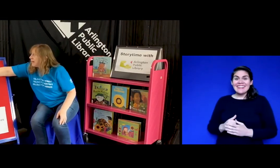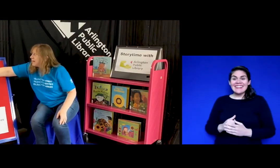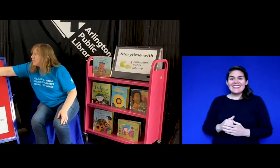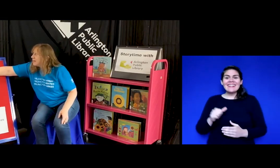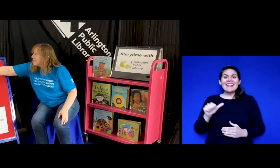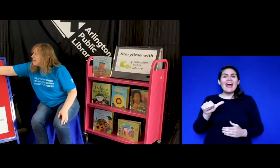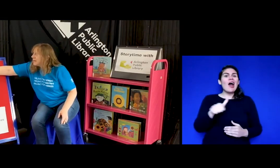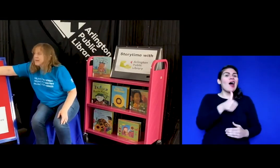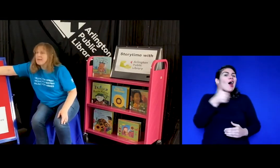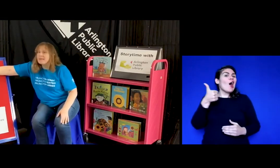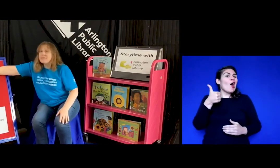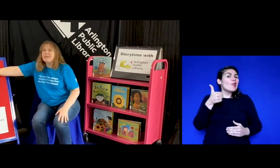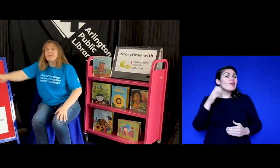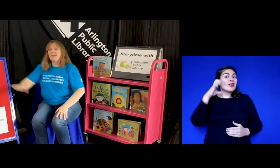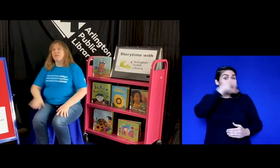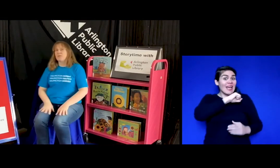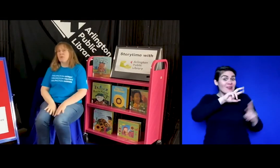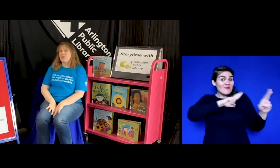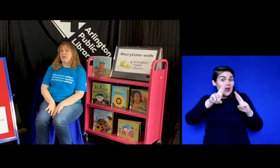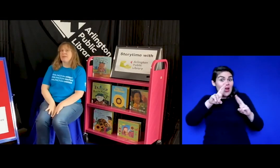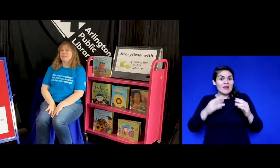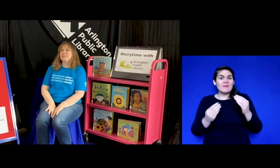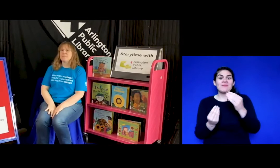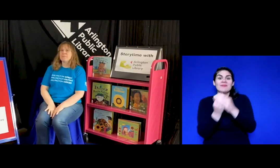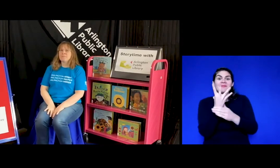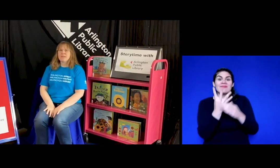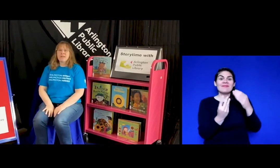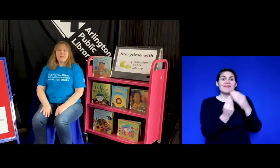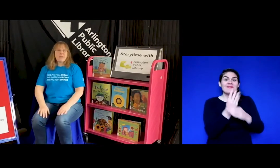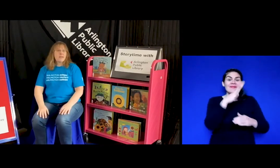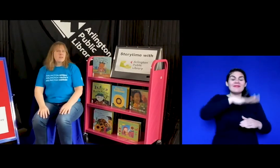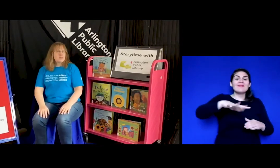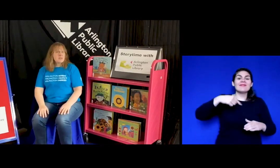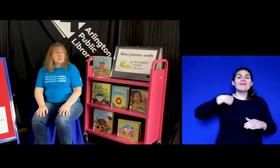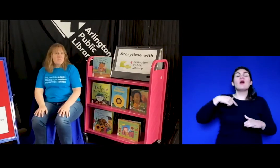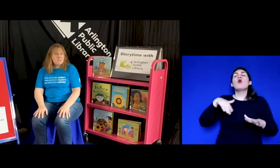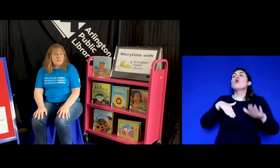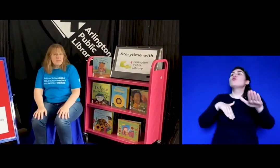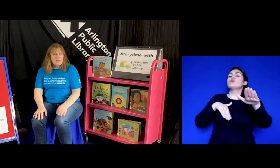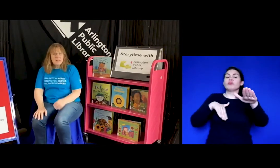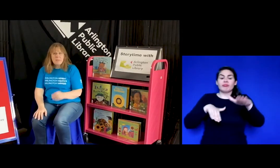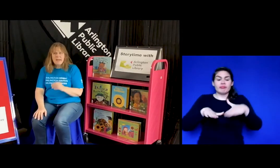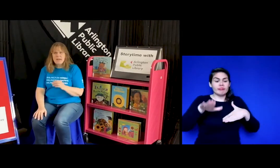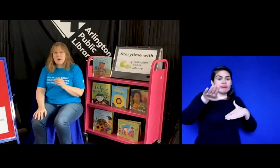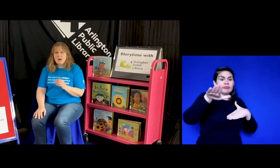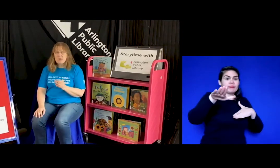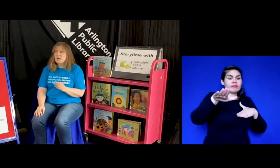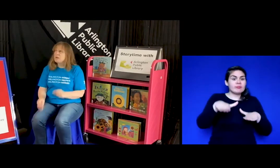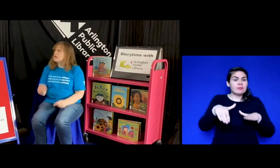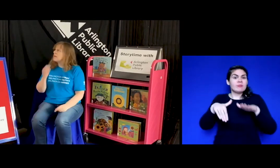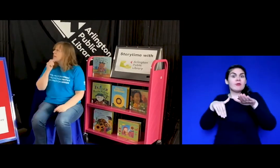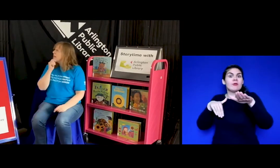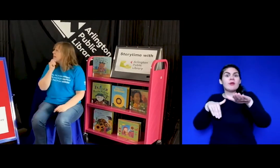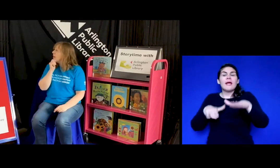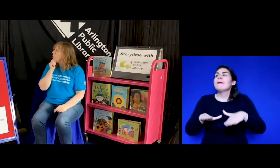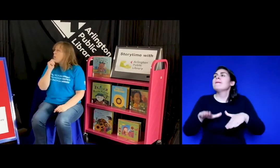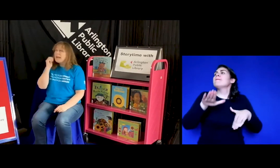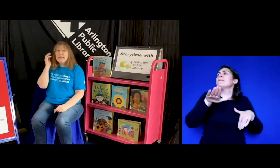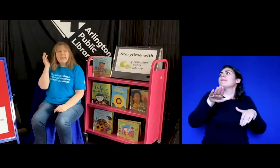okay let's see i think i have some more things there's something in my gardens there's now what can